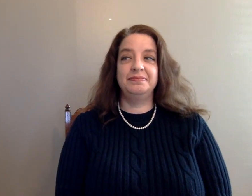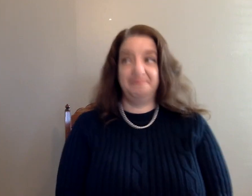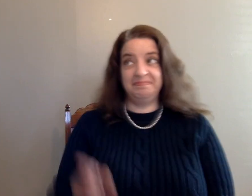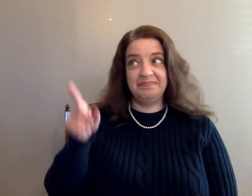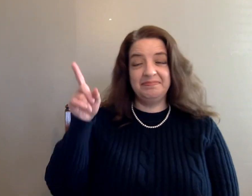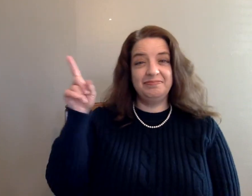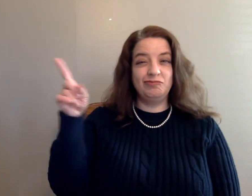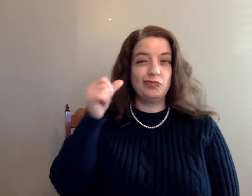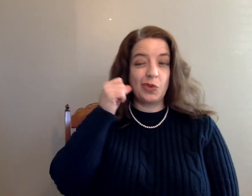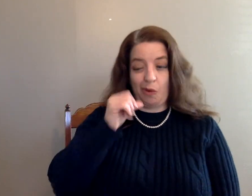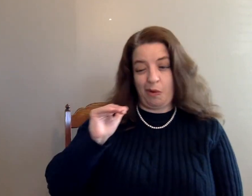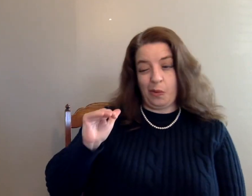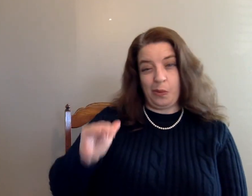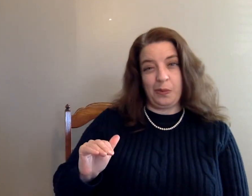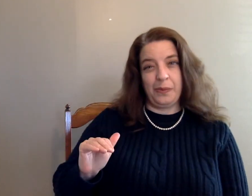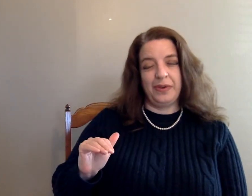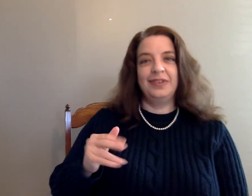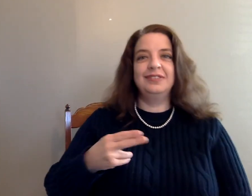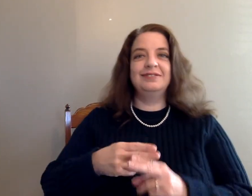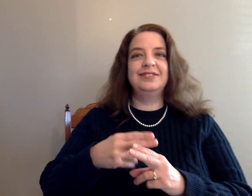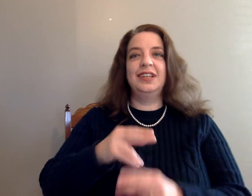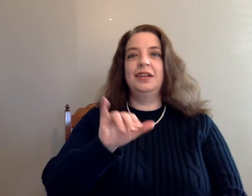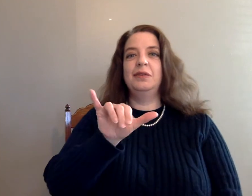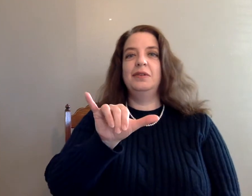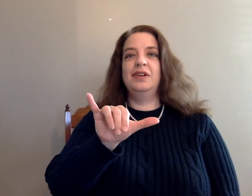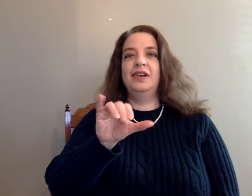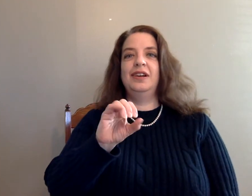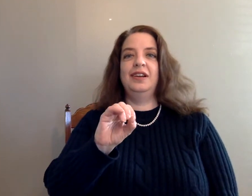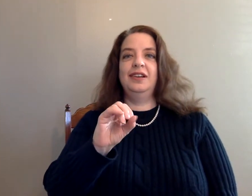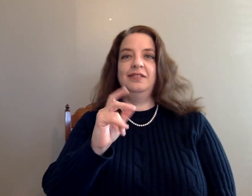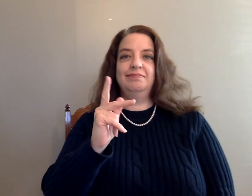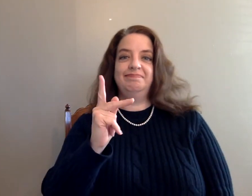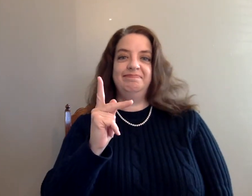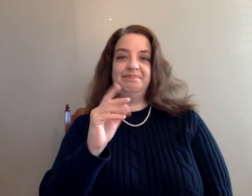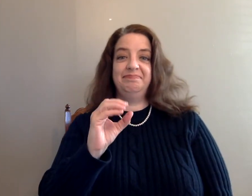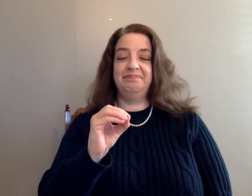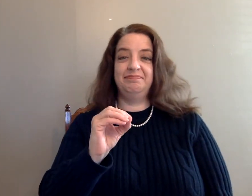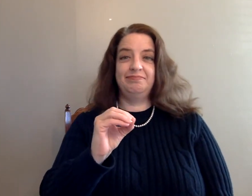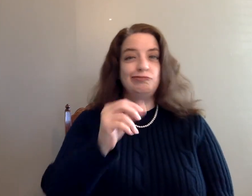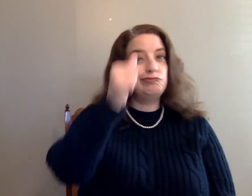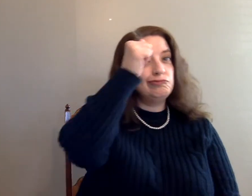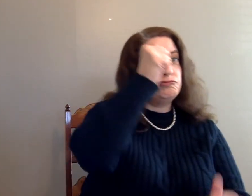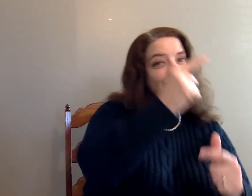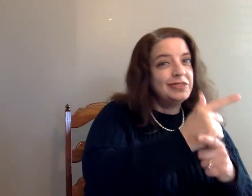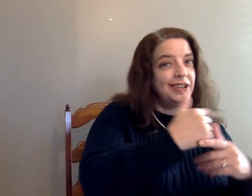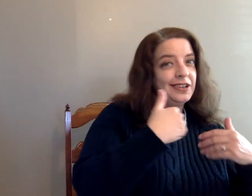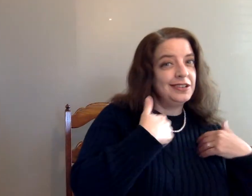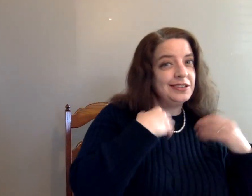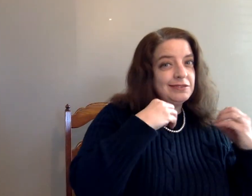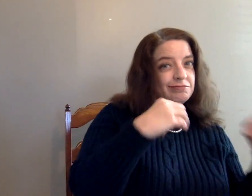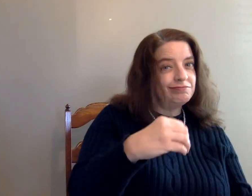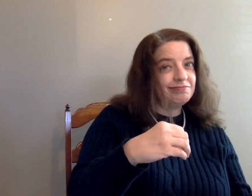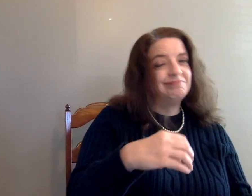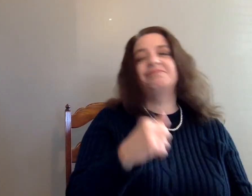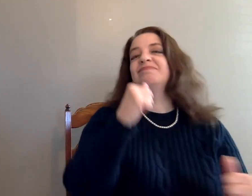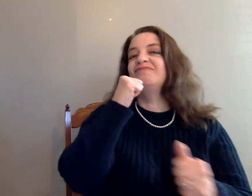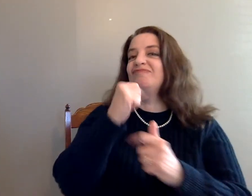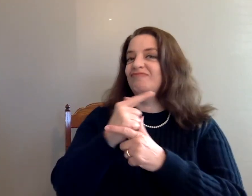child. So I said she has no brothers and no sisters. And if you watch how I did that, you'll notice I kind of shifted my